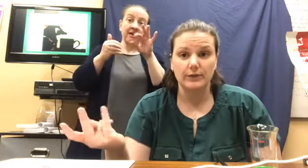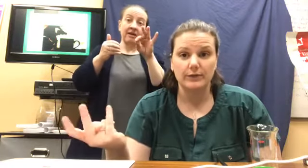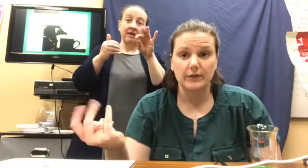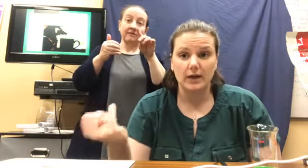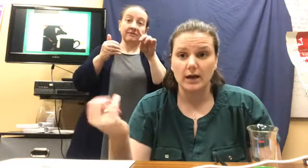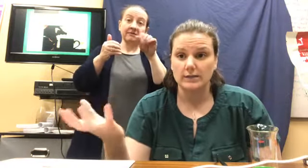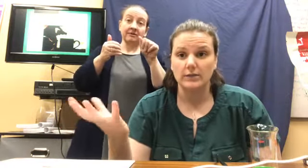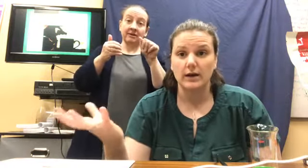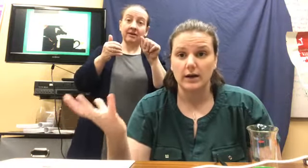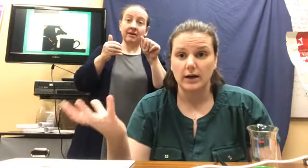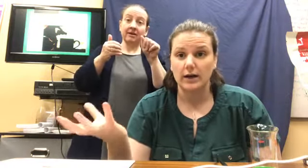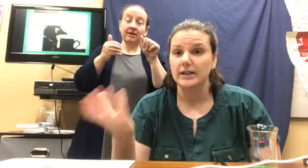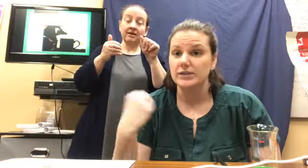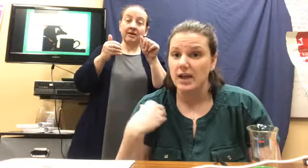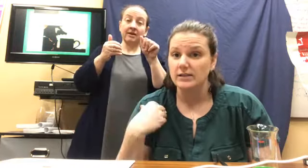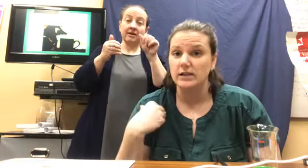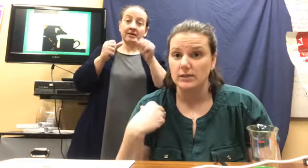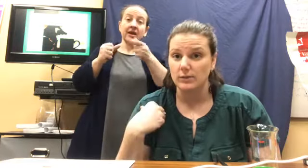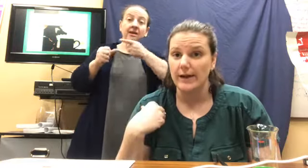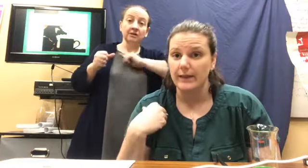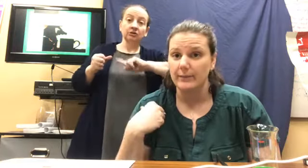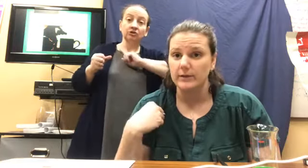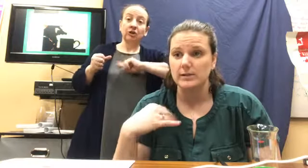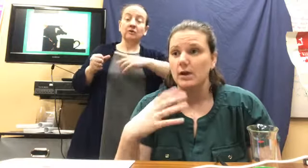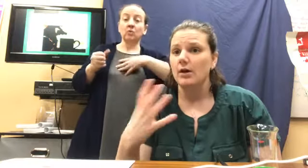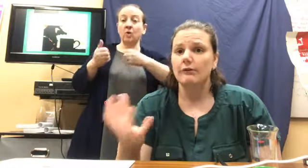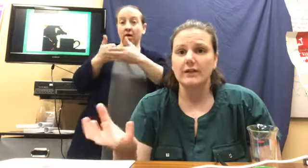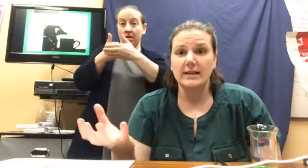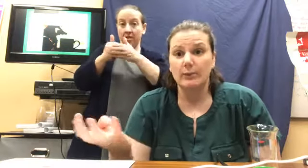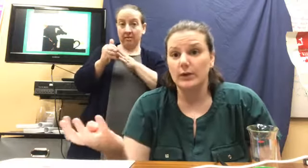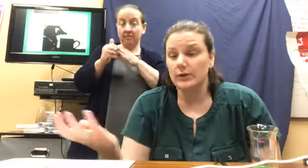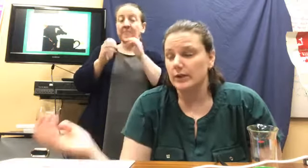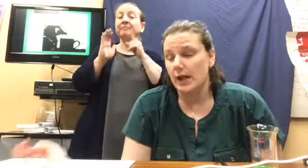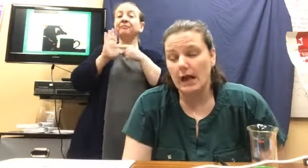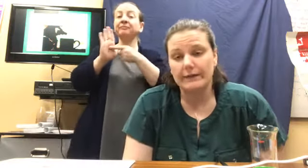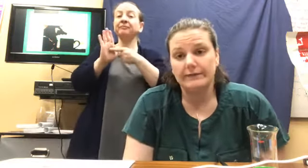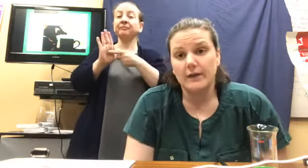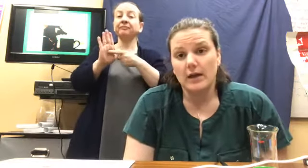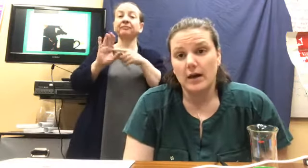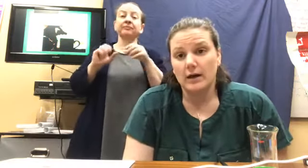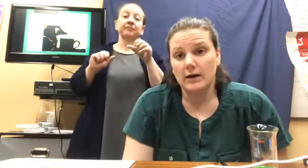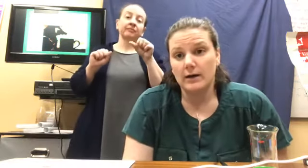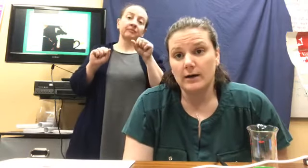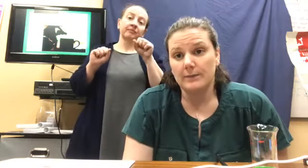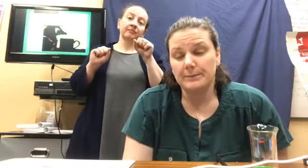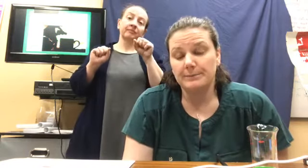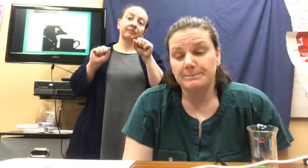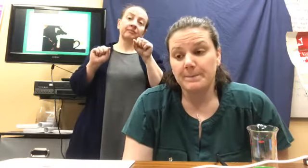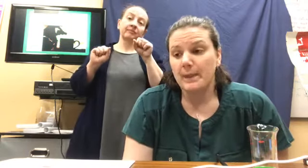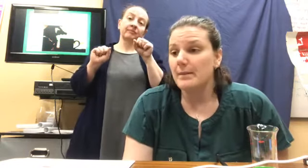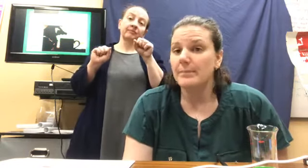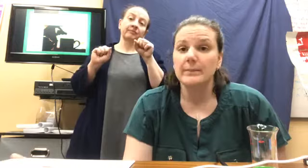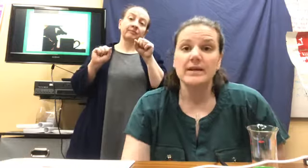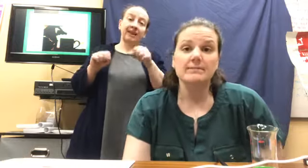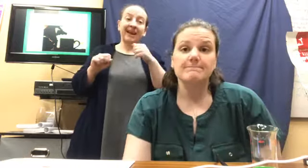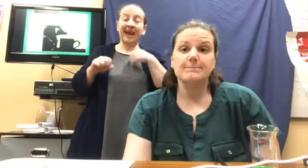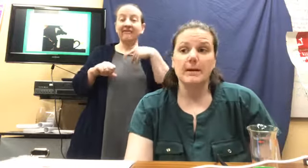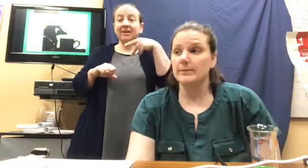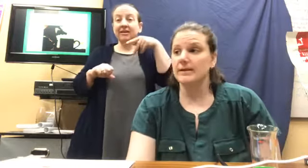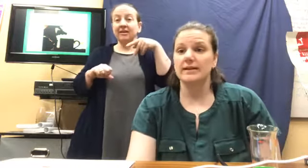us to, uh, ingest these white labels. For example, you could have, um, peppermint. Peppermint in